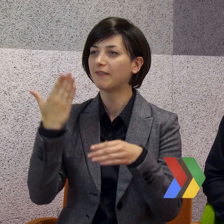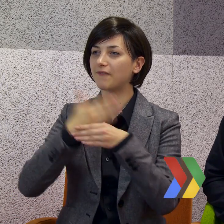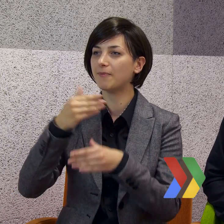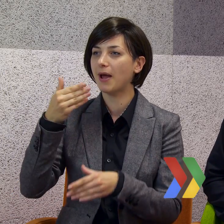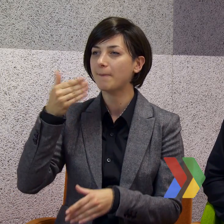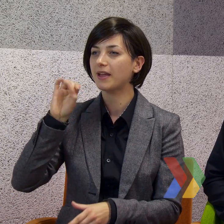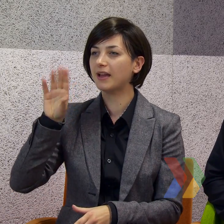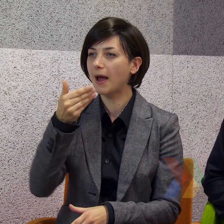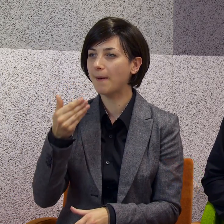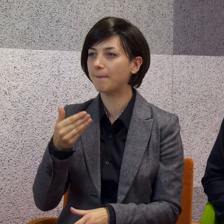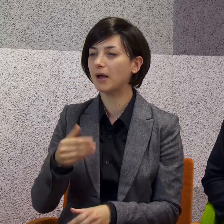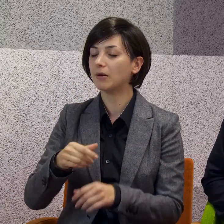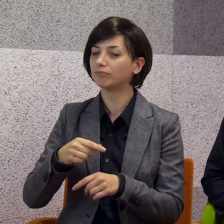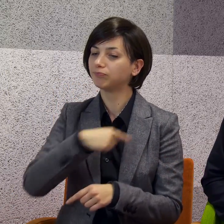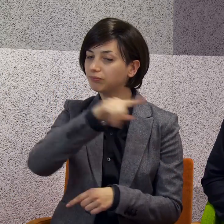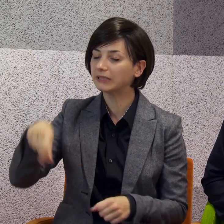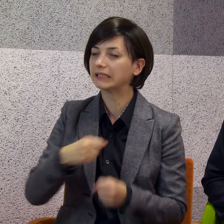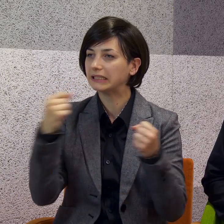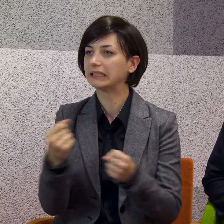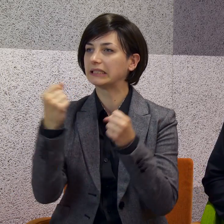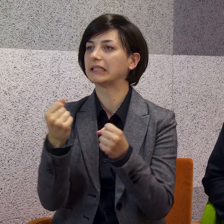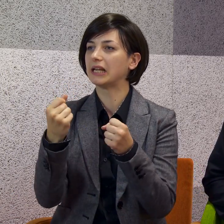for a deaf community around the world.